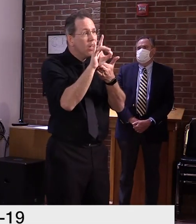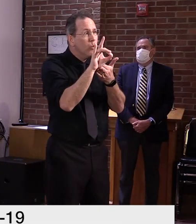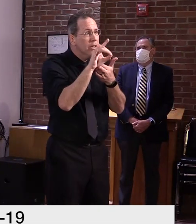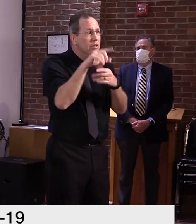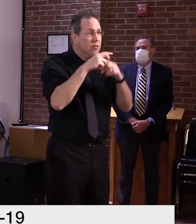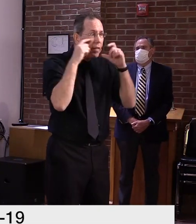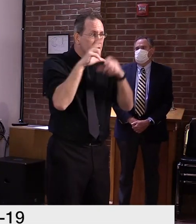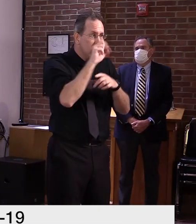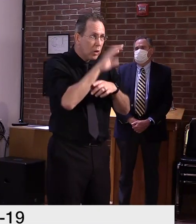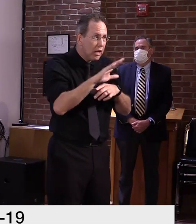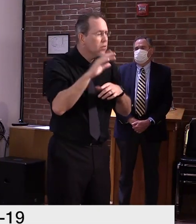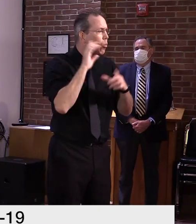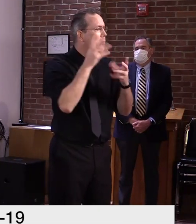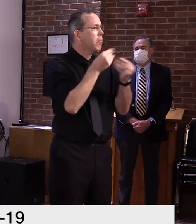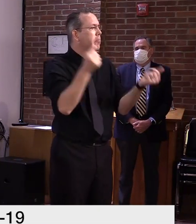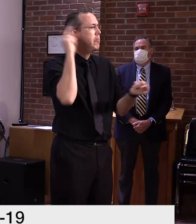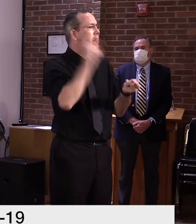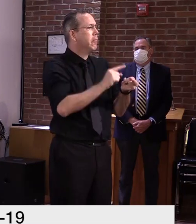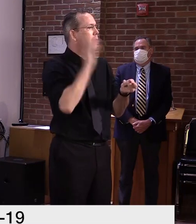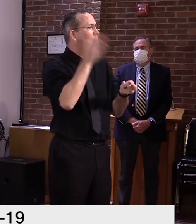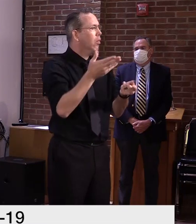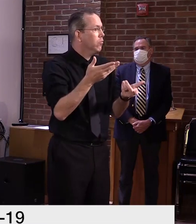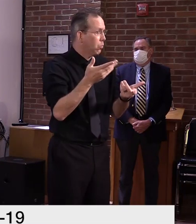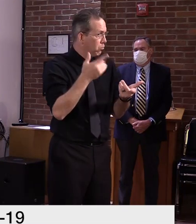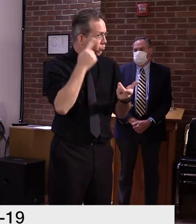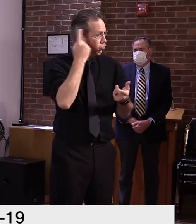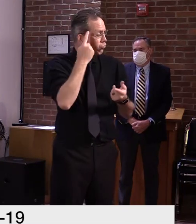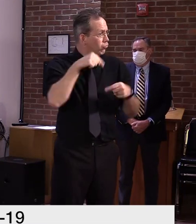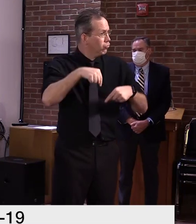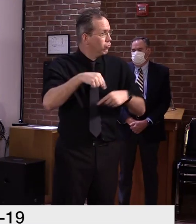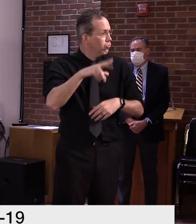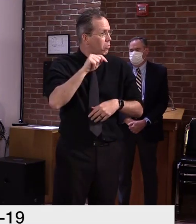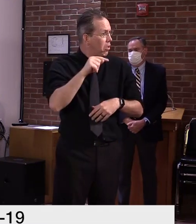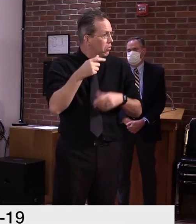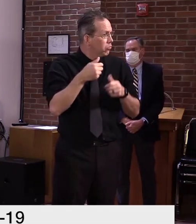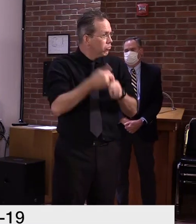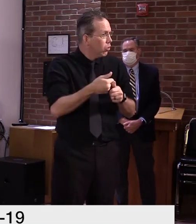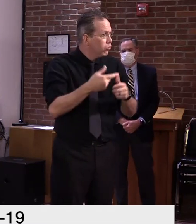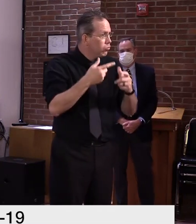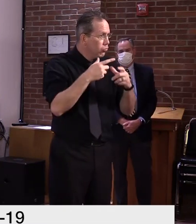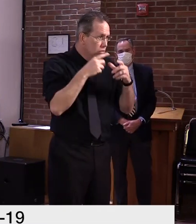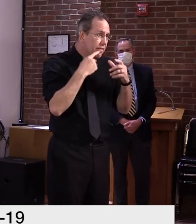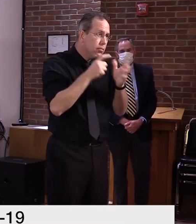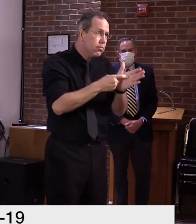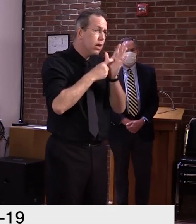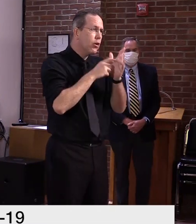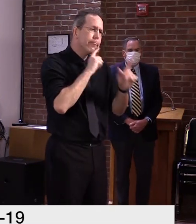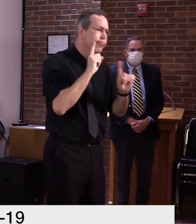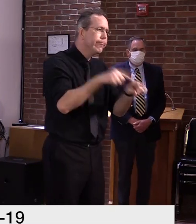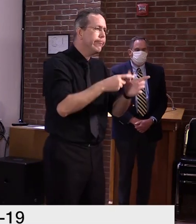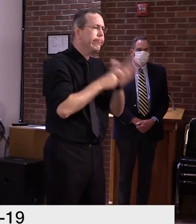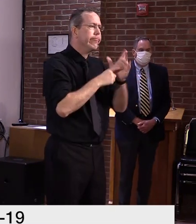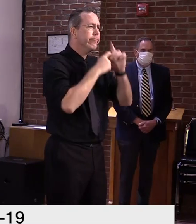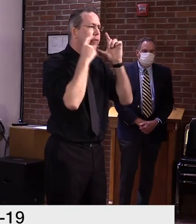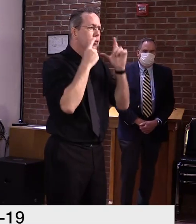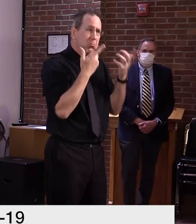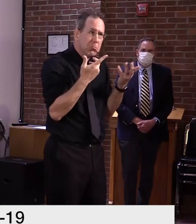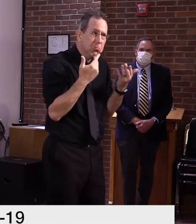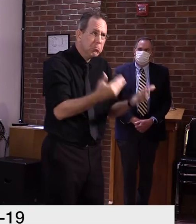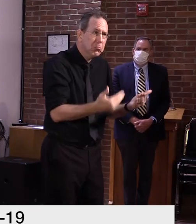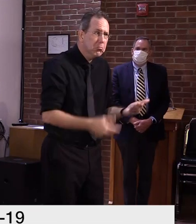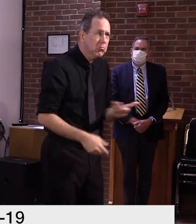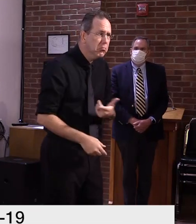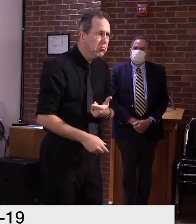My only resistance has been whether making it mandatory makes itself. I think we both want